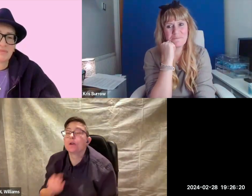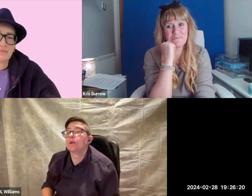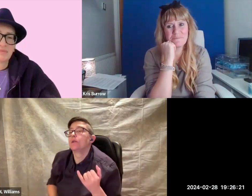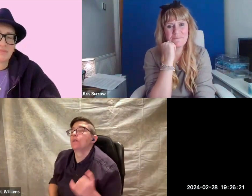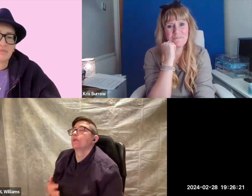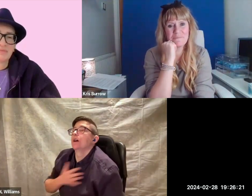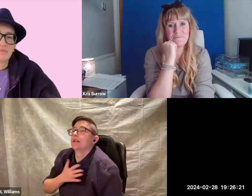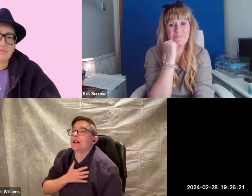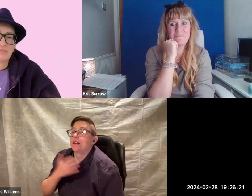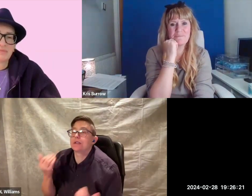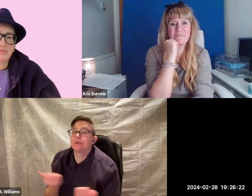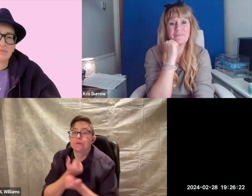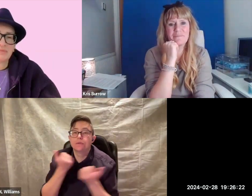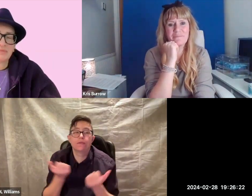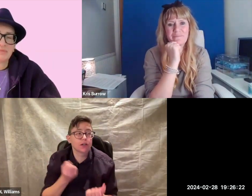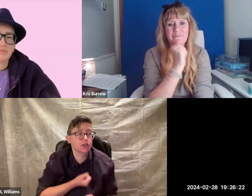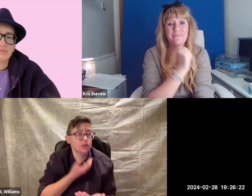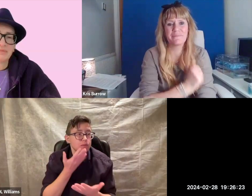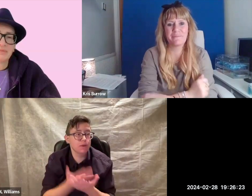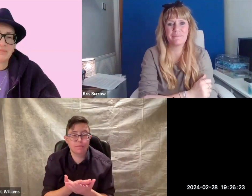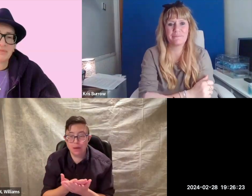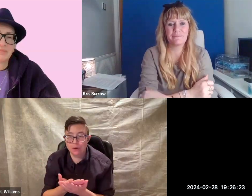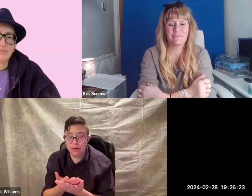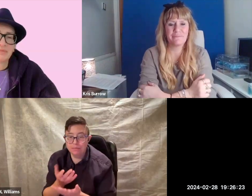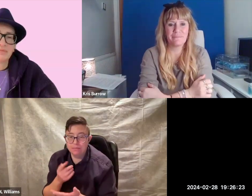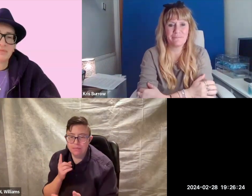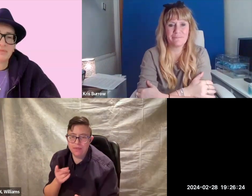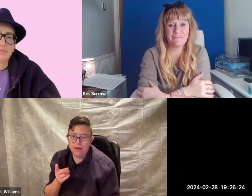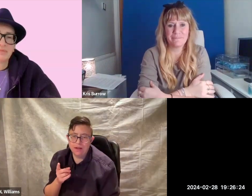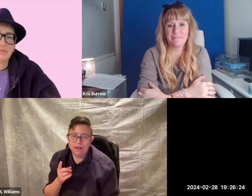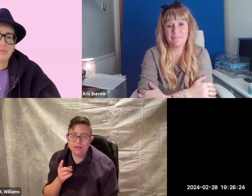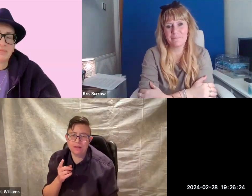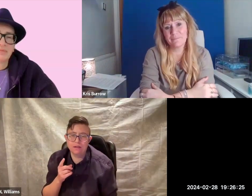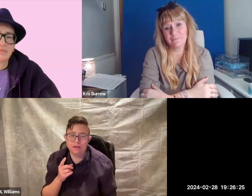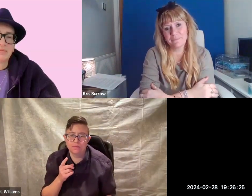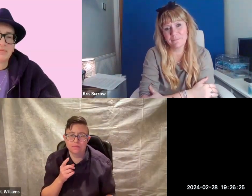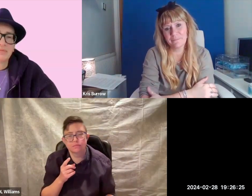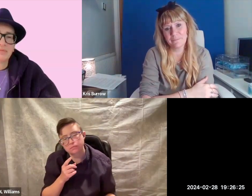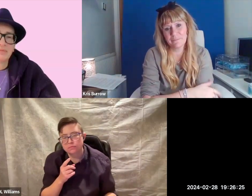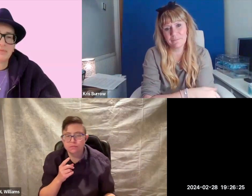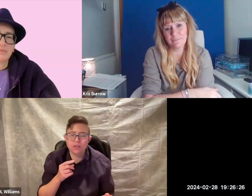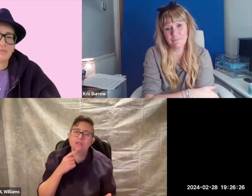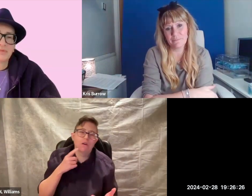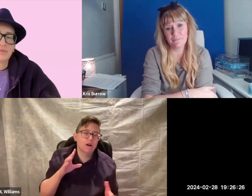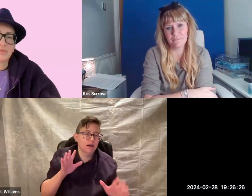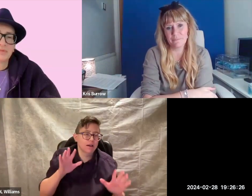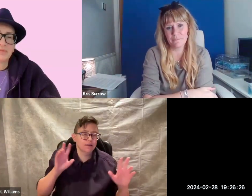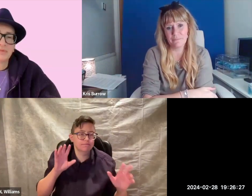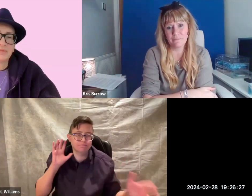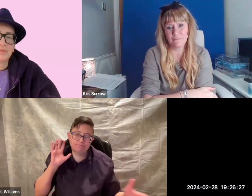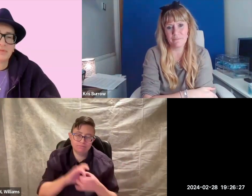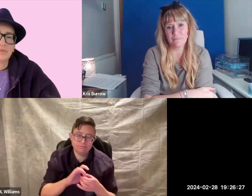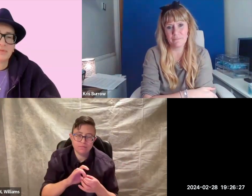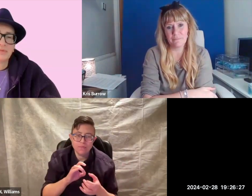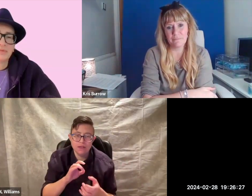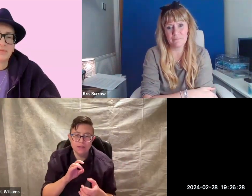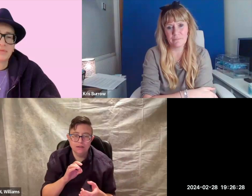So, I'd like to finish with a poem that it's not like,